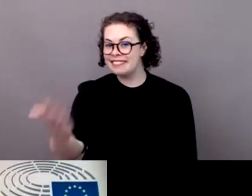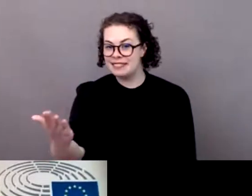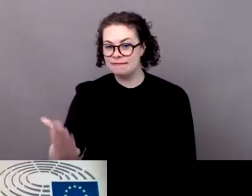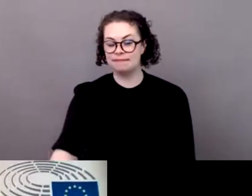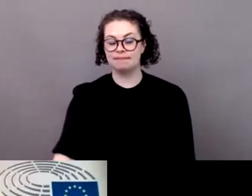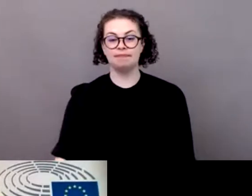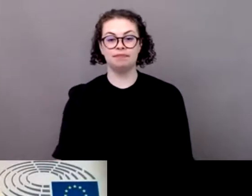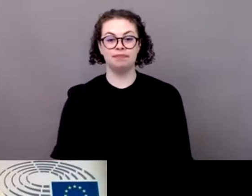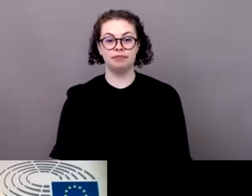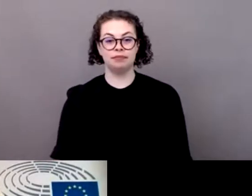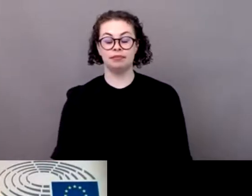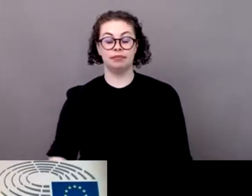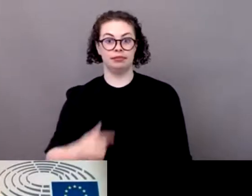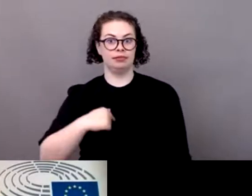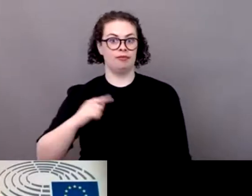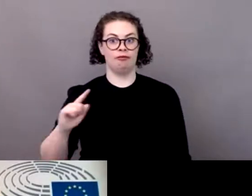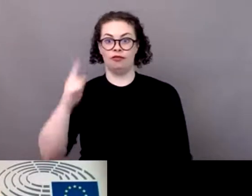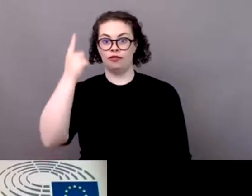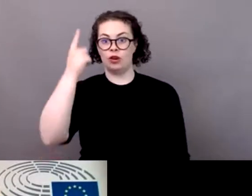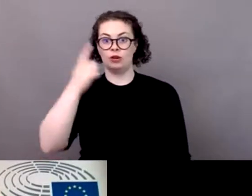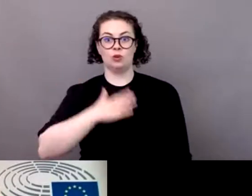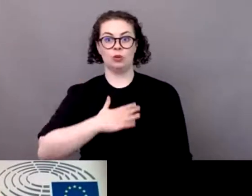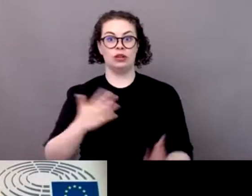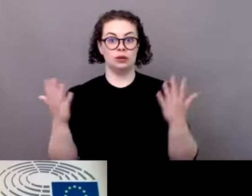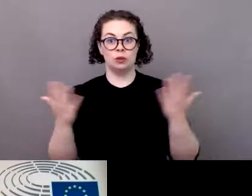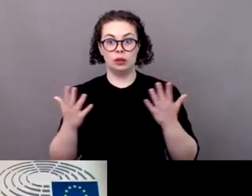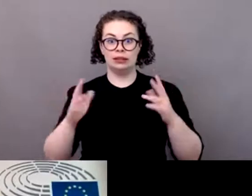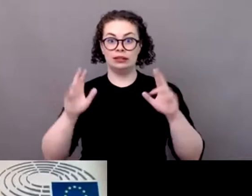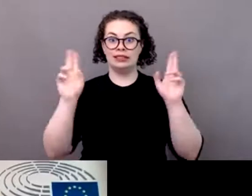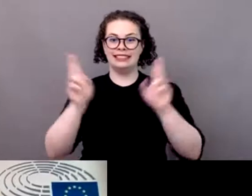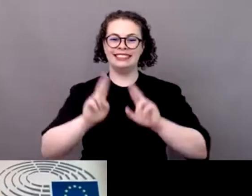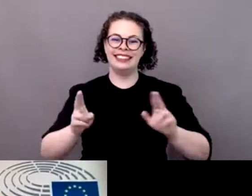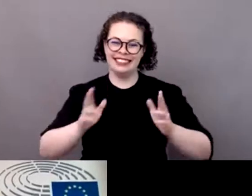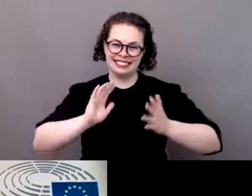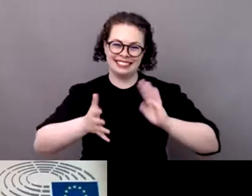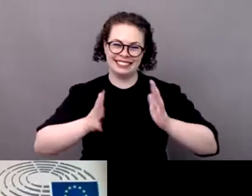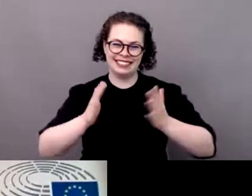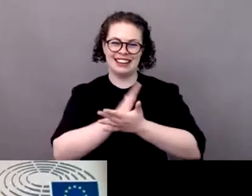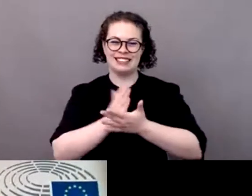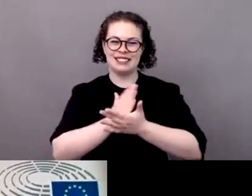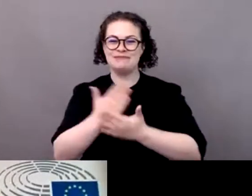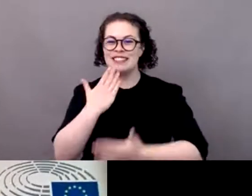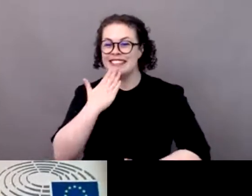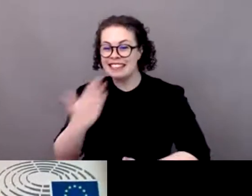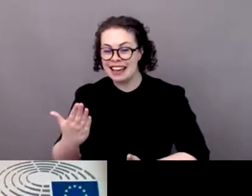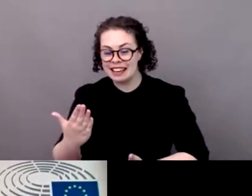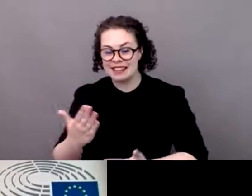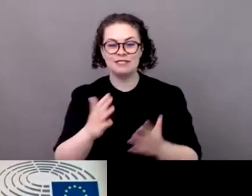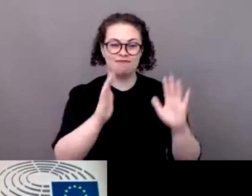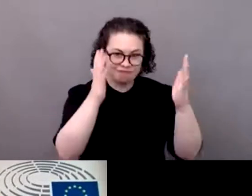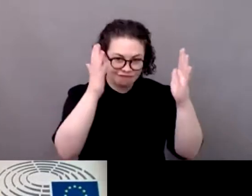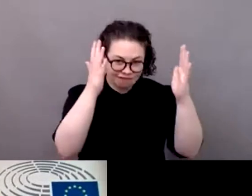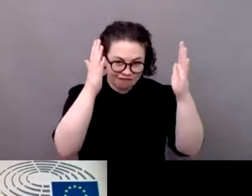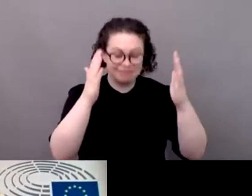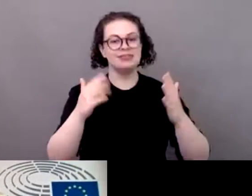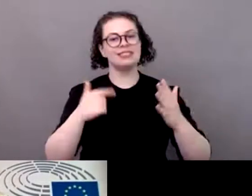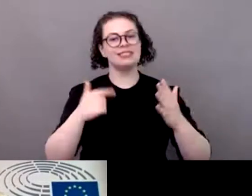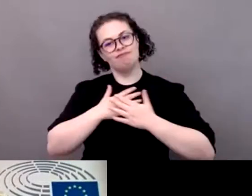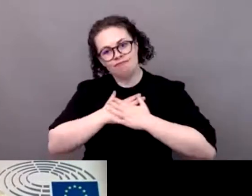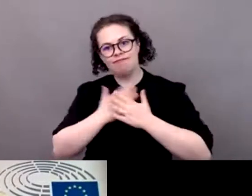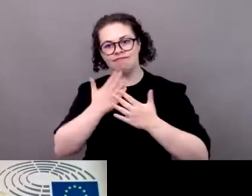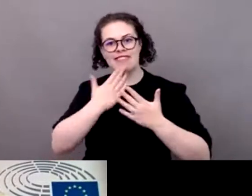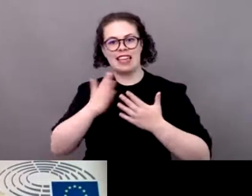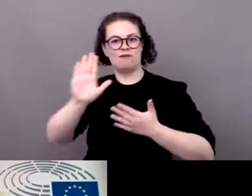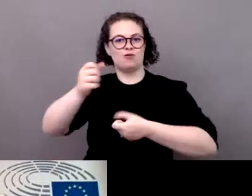thanking so much the international sign interpreters so i really appreciate that your effort is really appreciated and i'm i'm